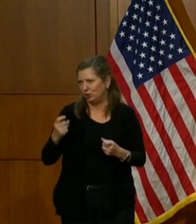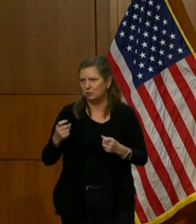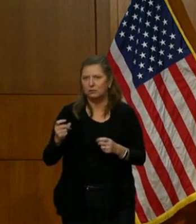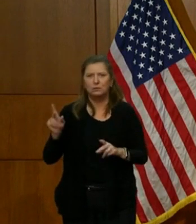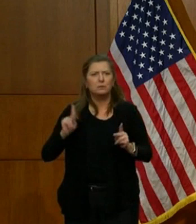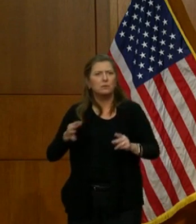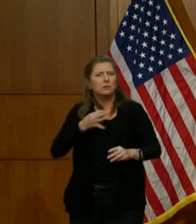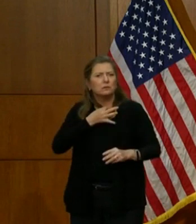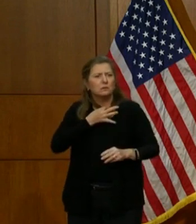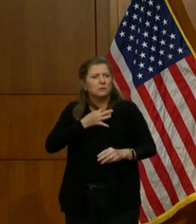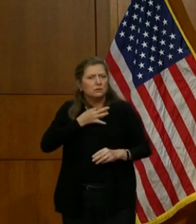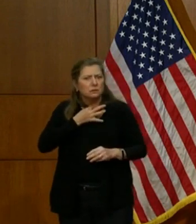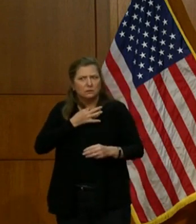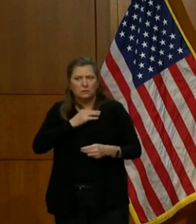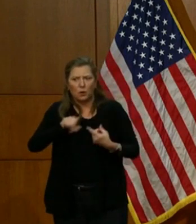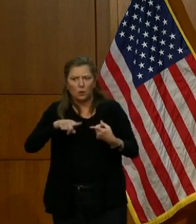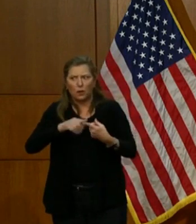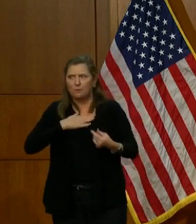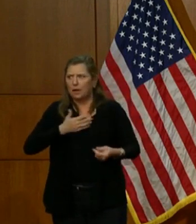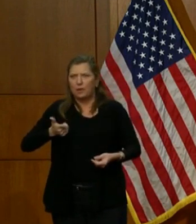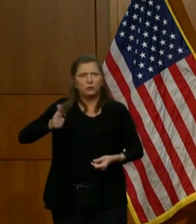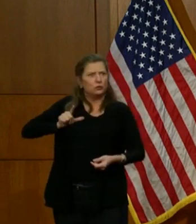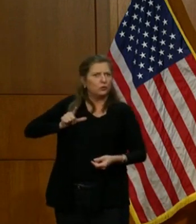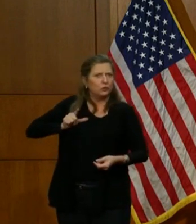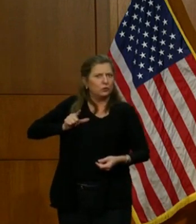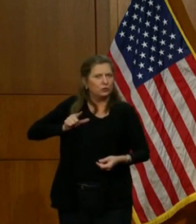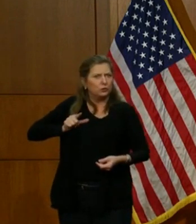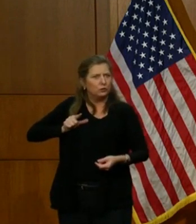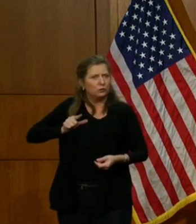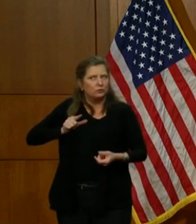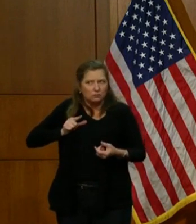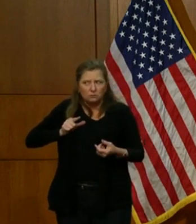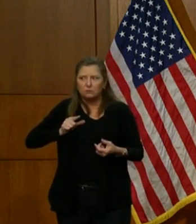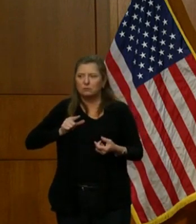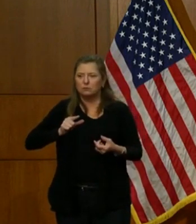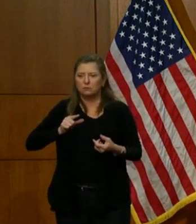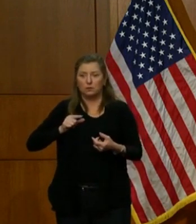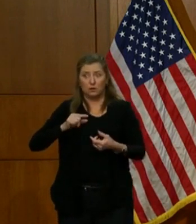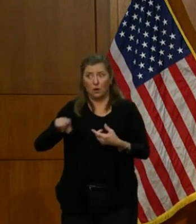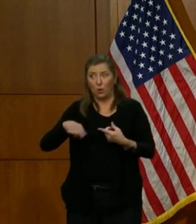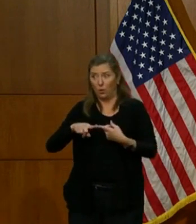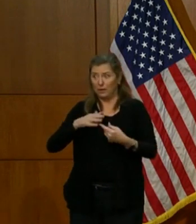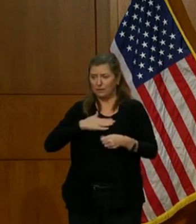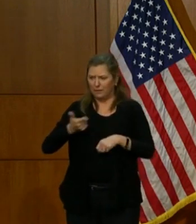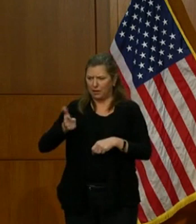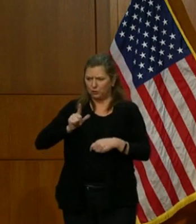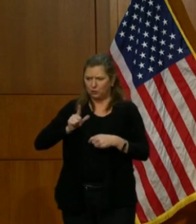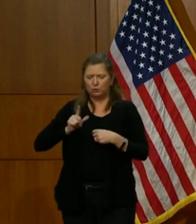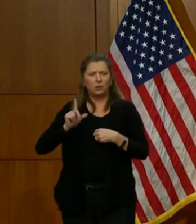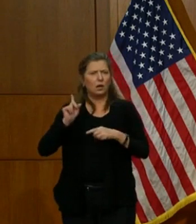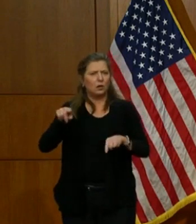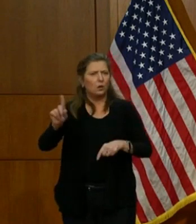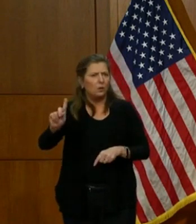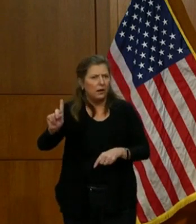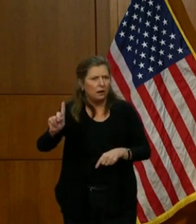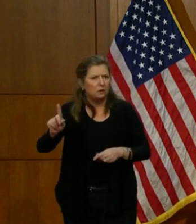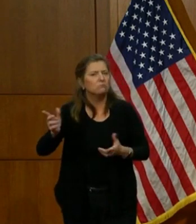want to know, when is my turn, and when it is my turn, where do I go?